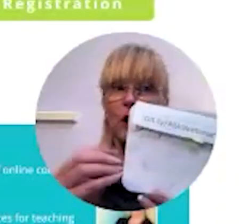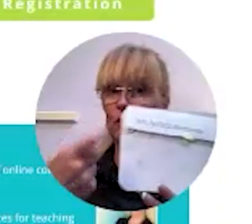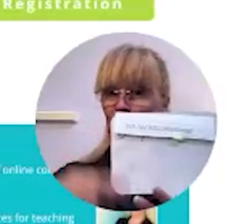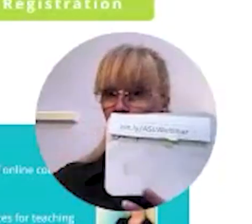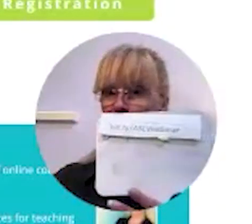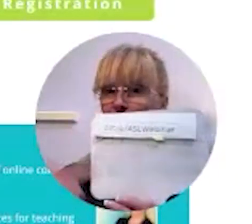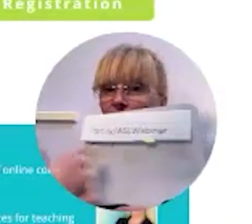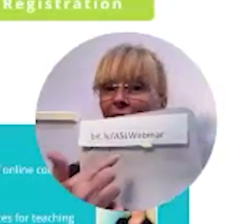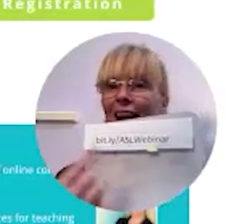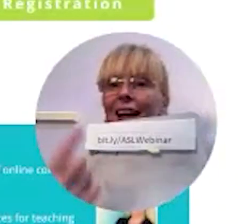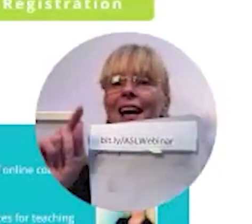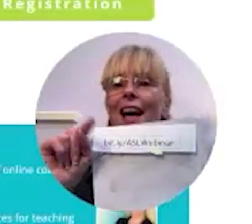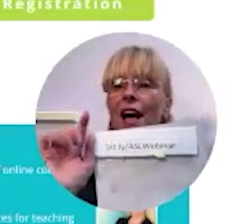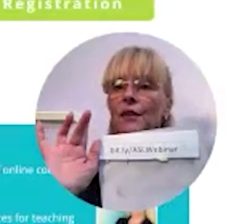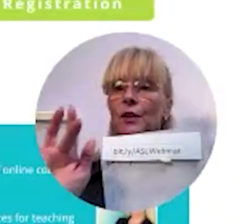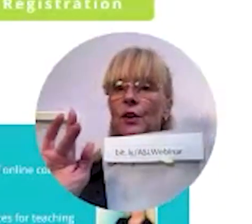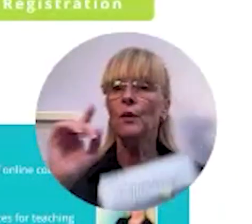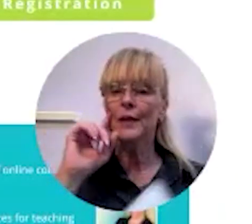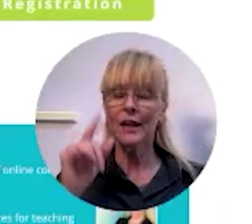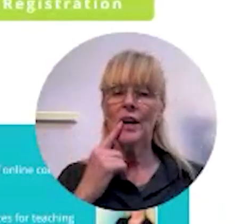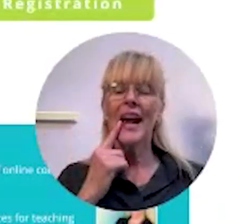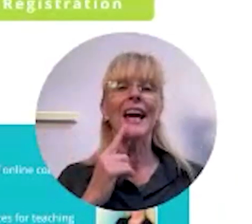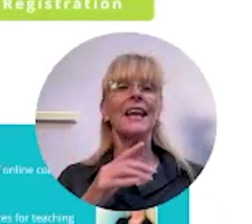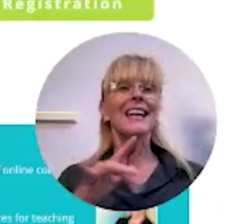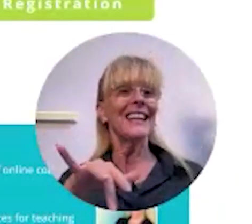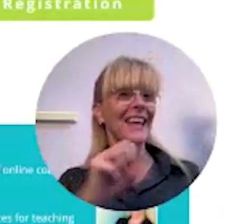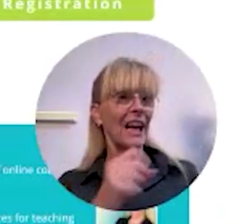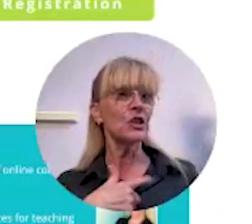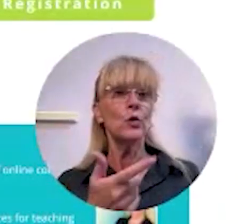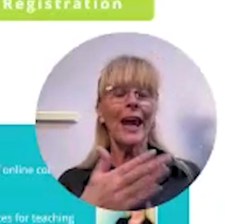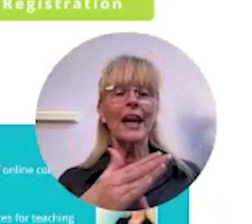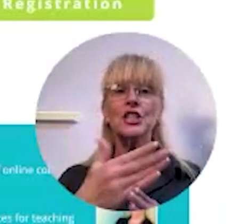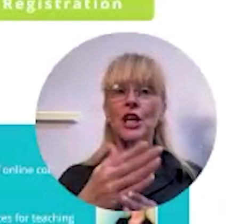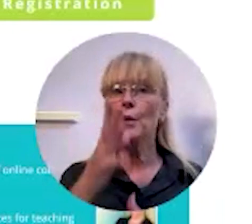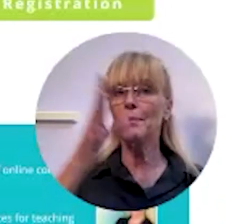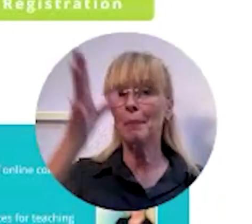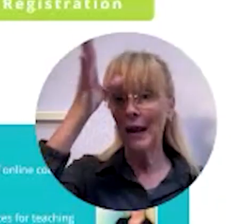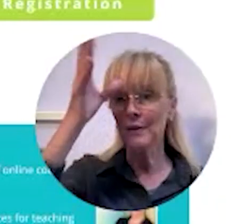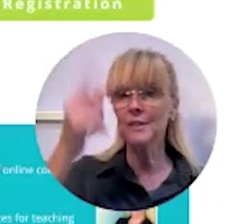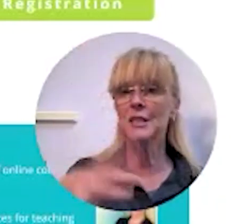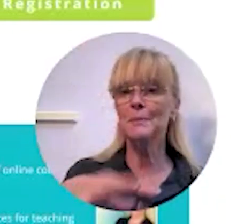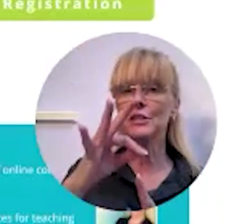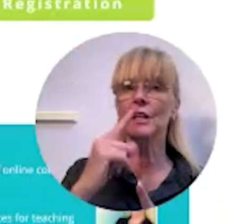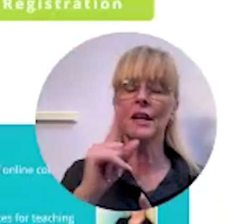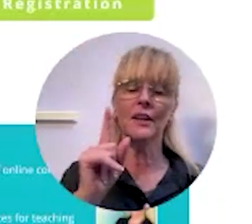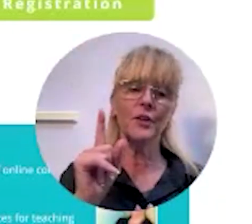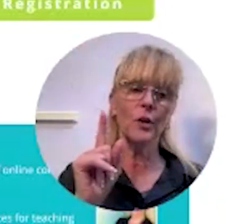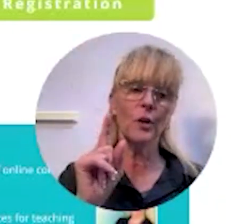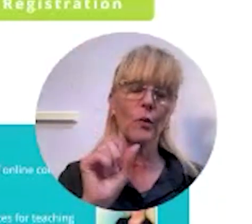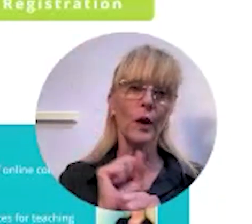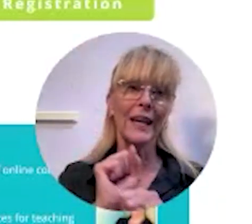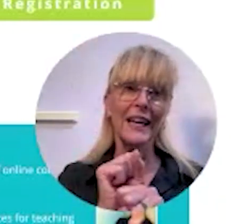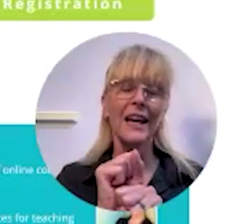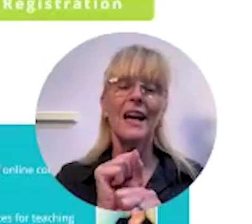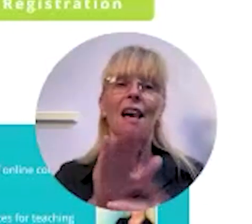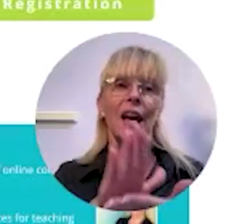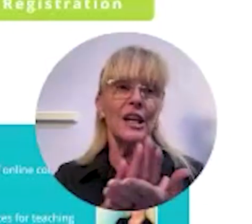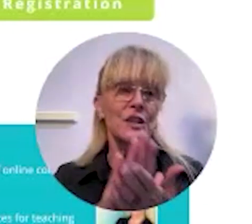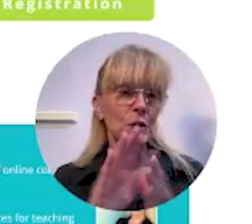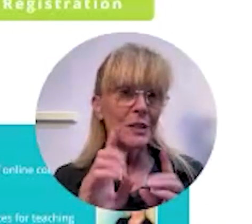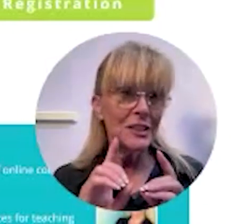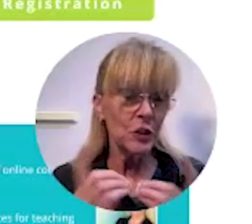a no charge okay and if you go there and yes you can share with parents especially if you're working